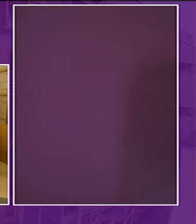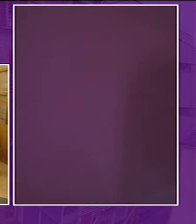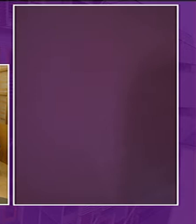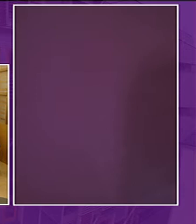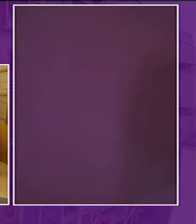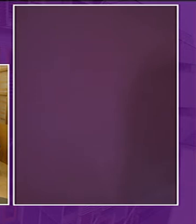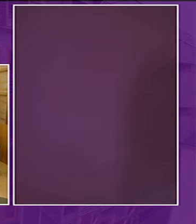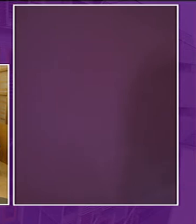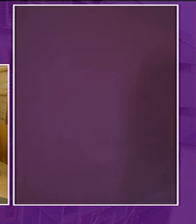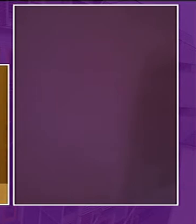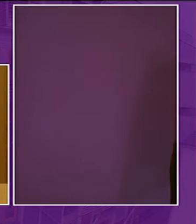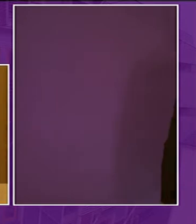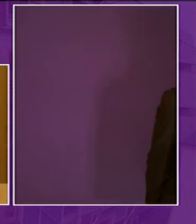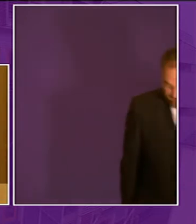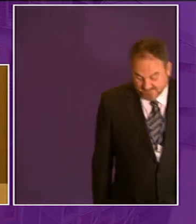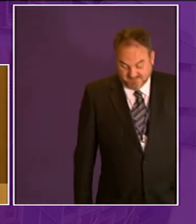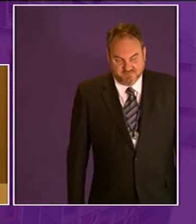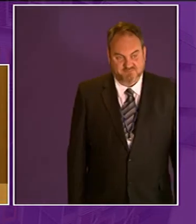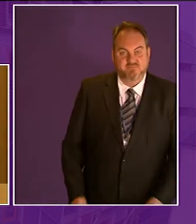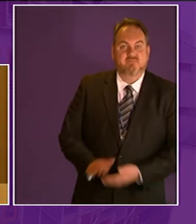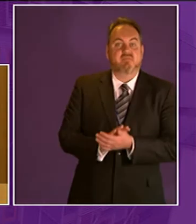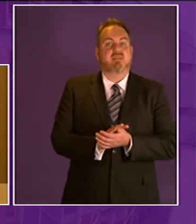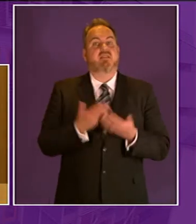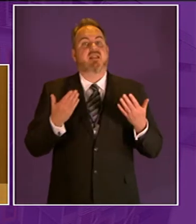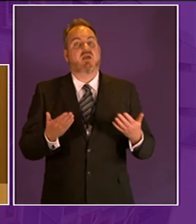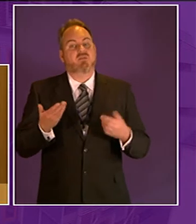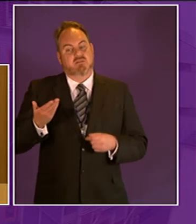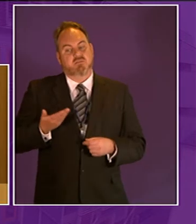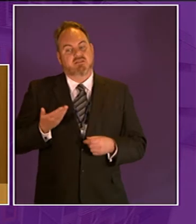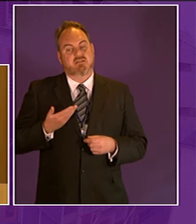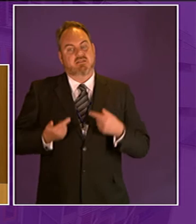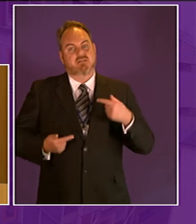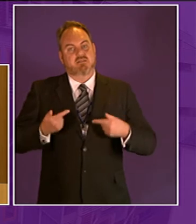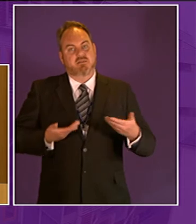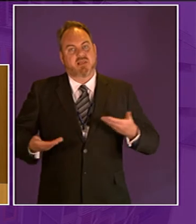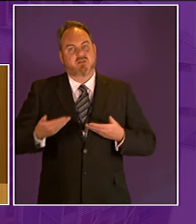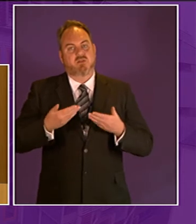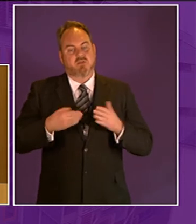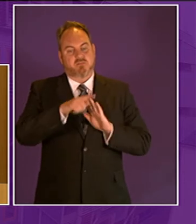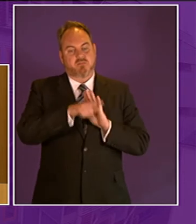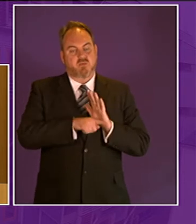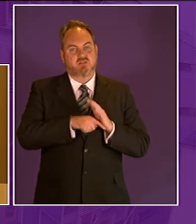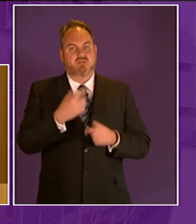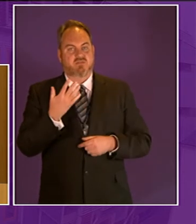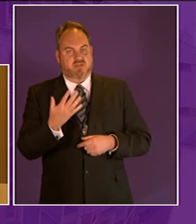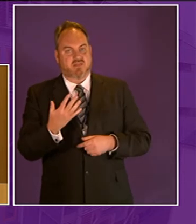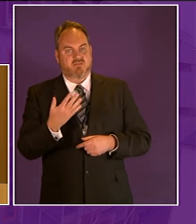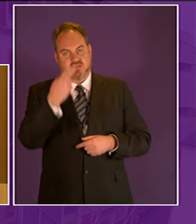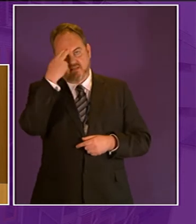the next item of business is a members business debate on motion 5 not not aid in the name of Brian Whittle on heritage and